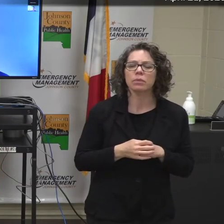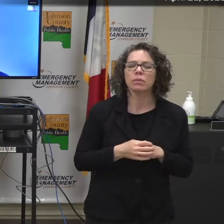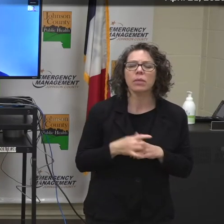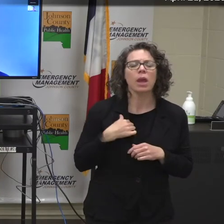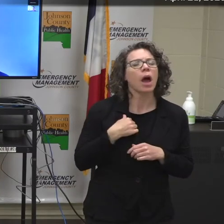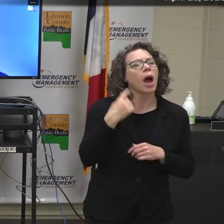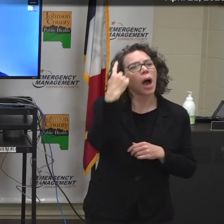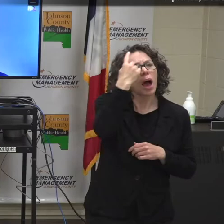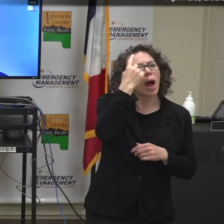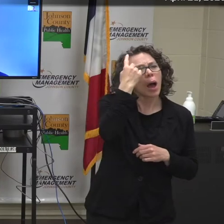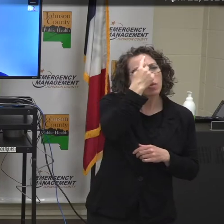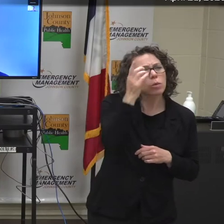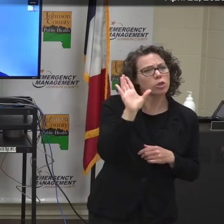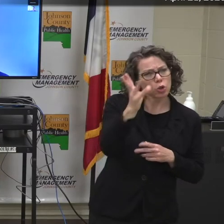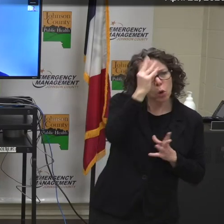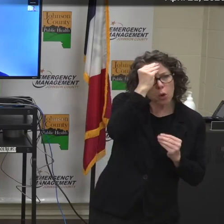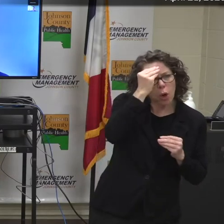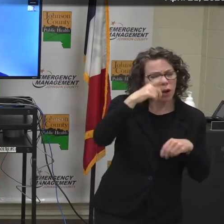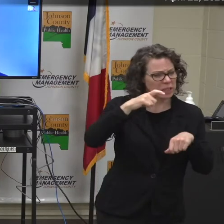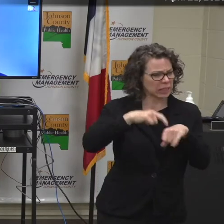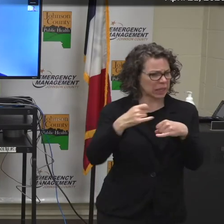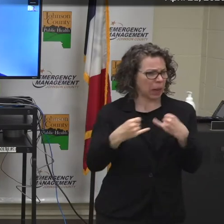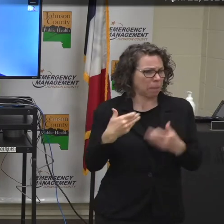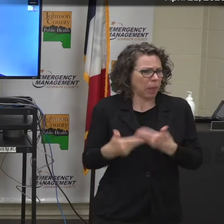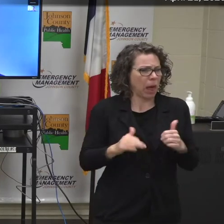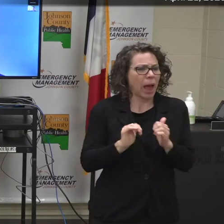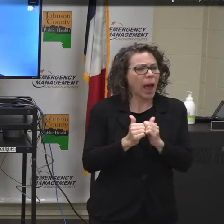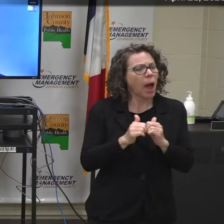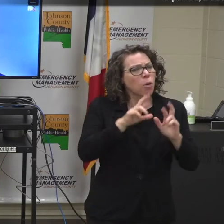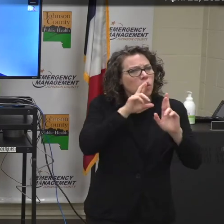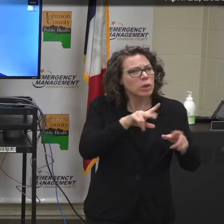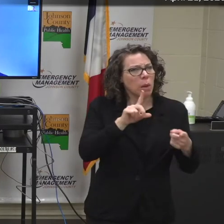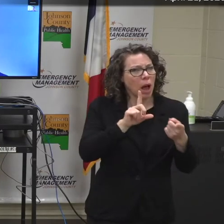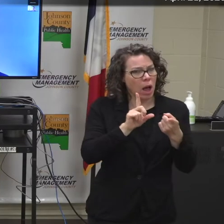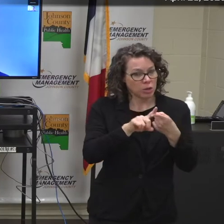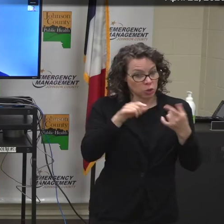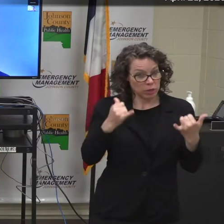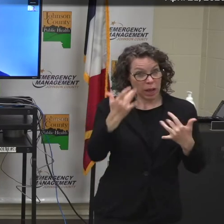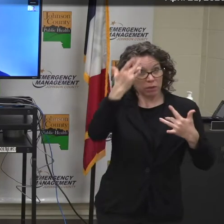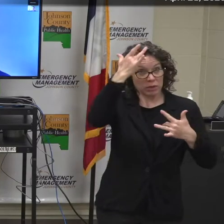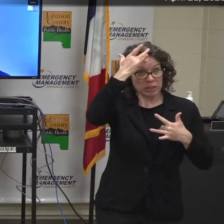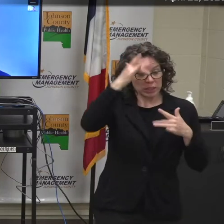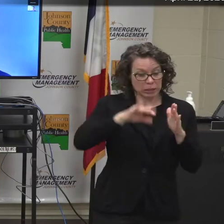timeline look like in regards to responding to a second wave of the virus?